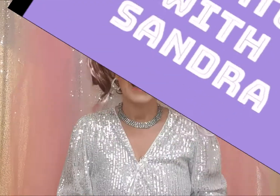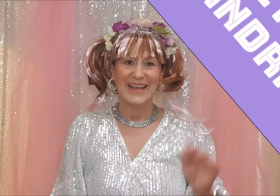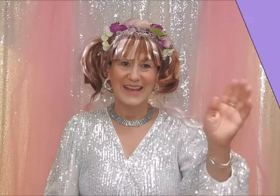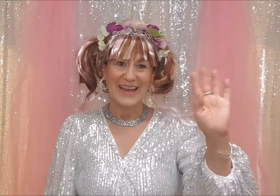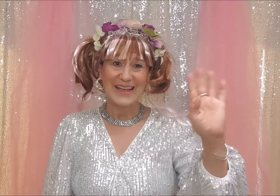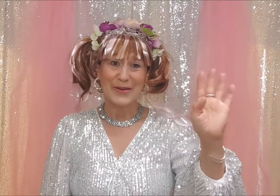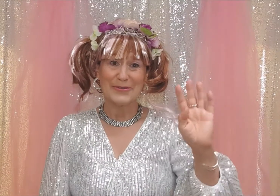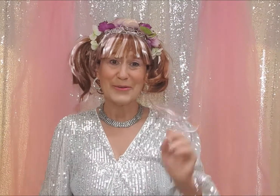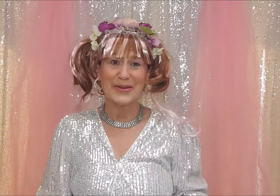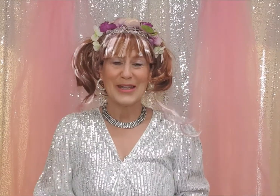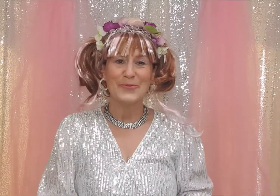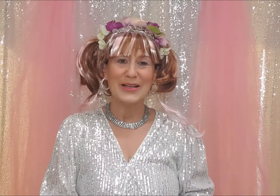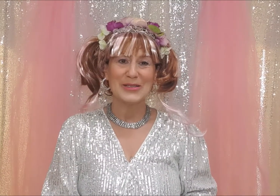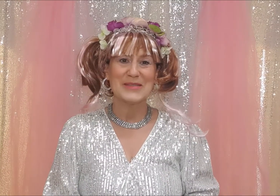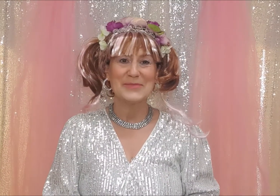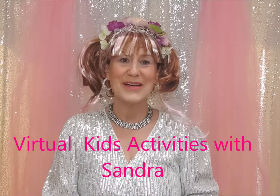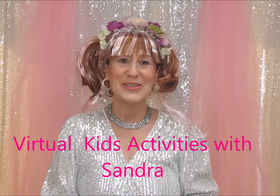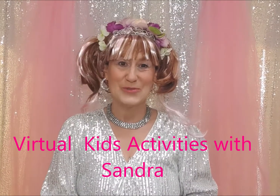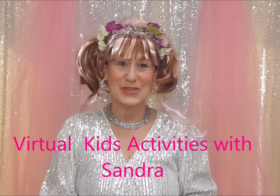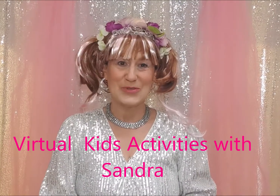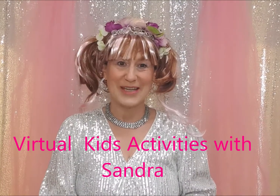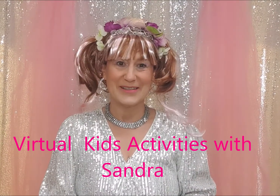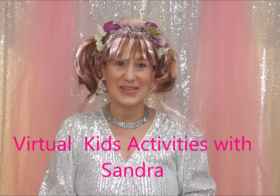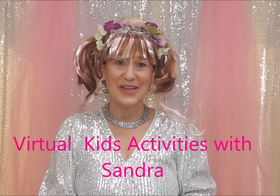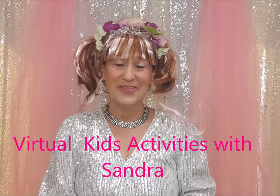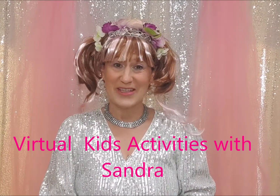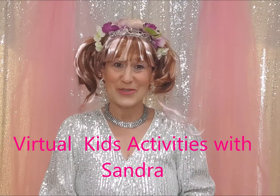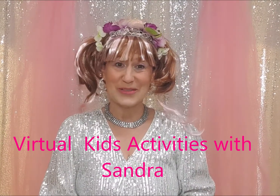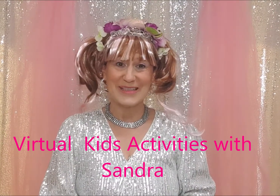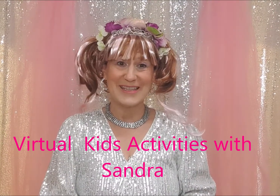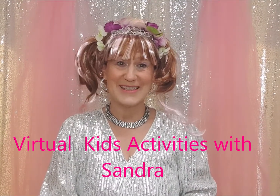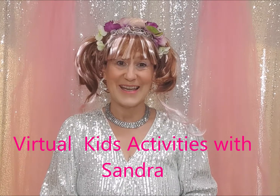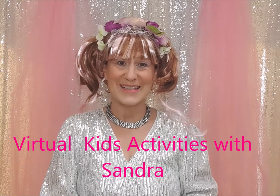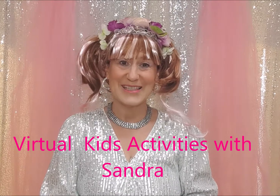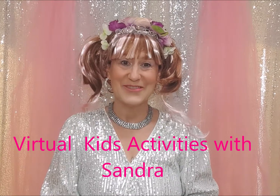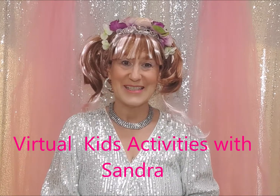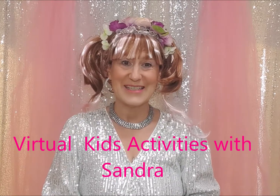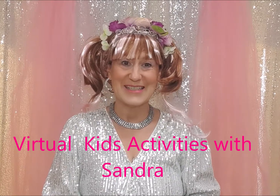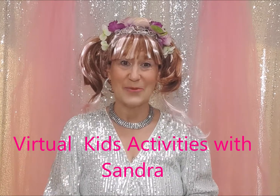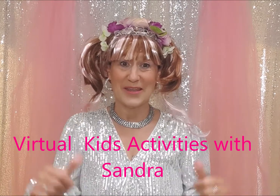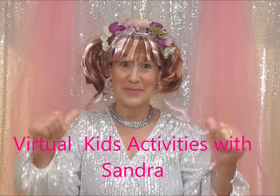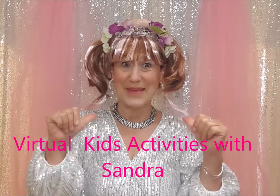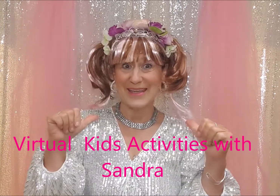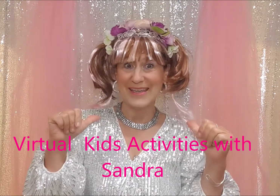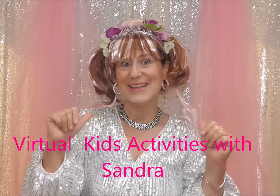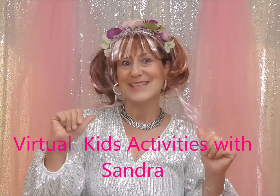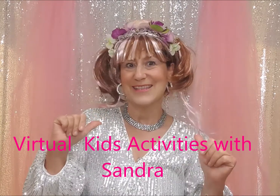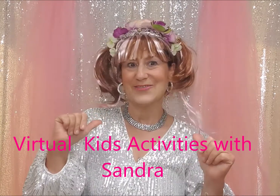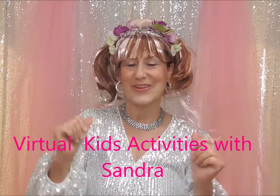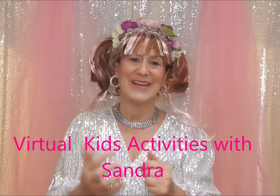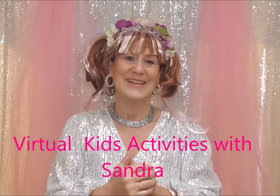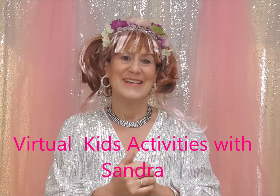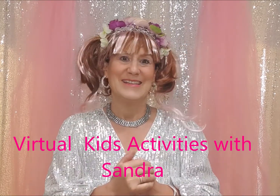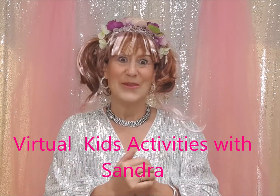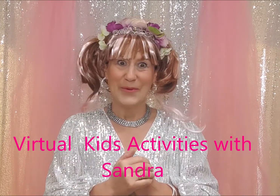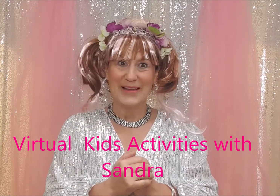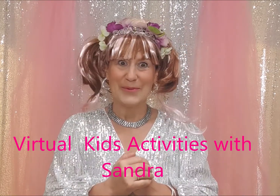Hello everyone and welcome to my YouTube channel virtual kids activities with me Sandra. So welcome